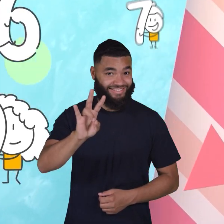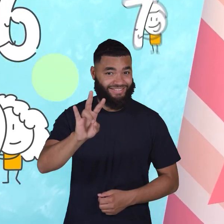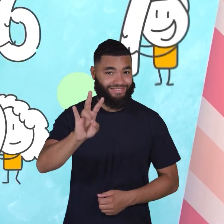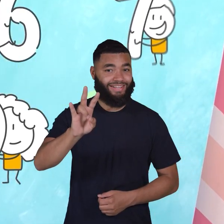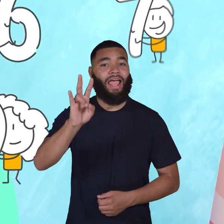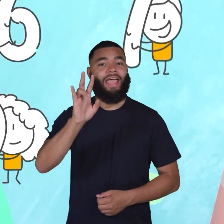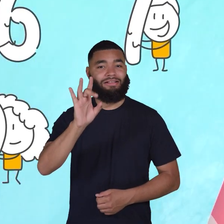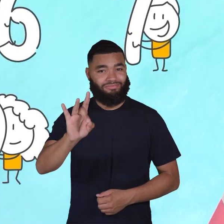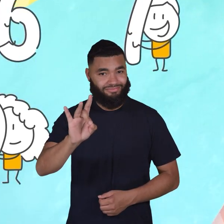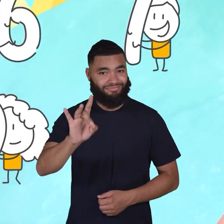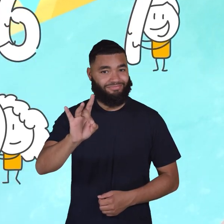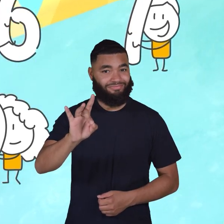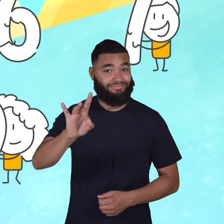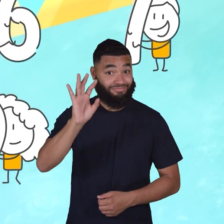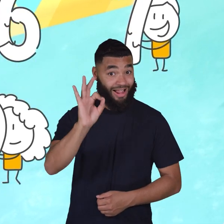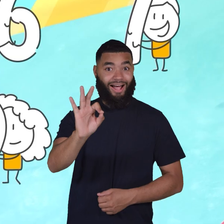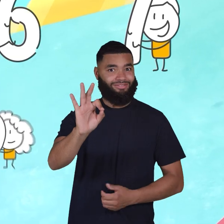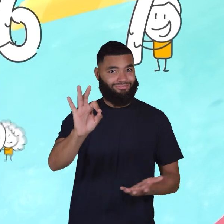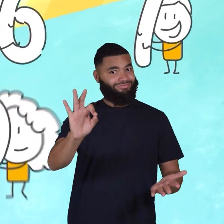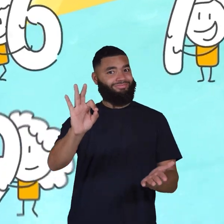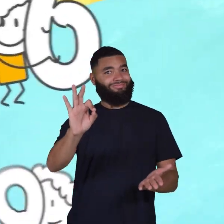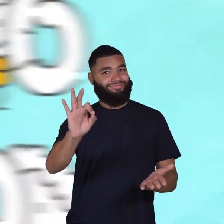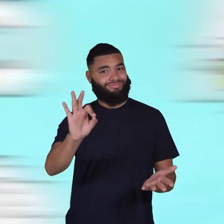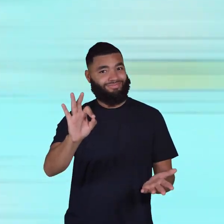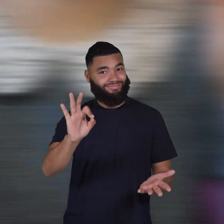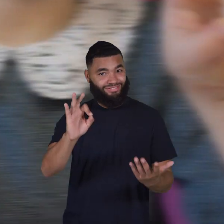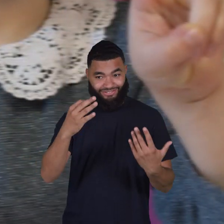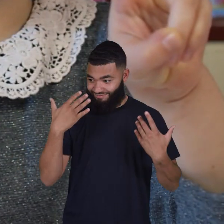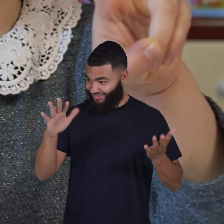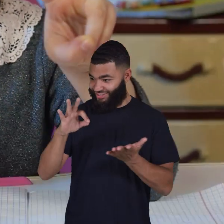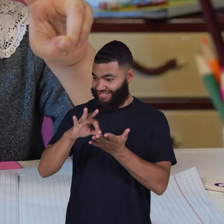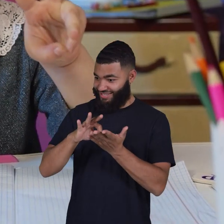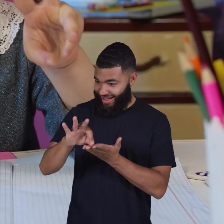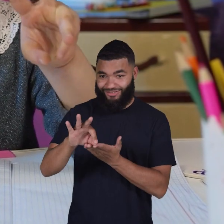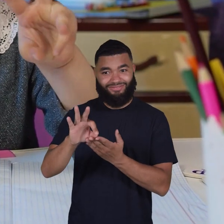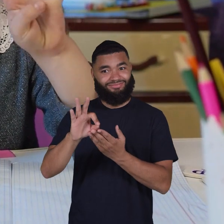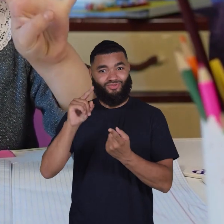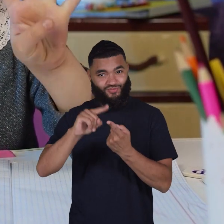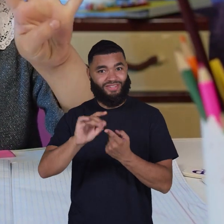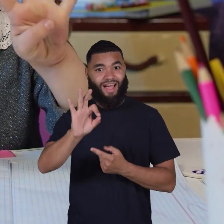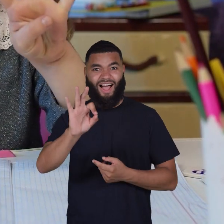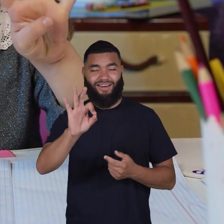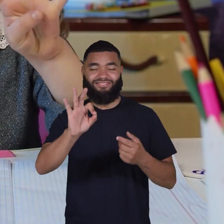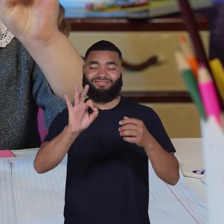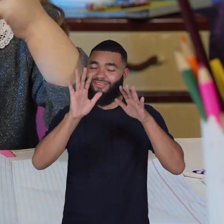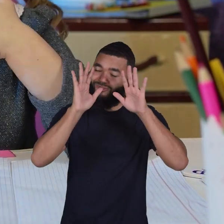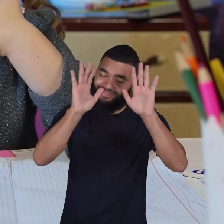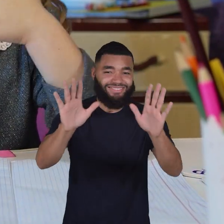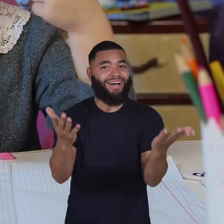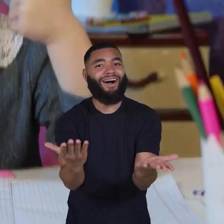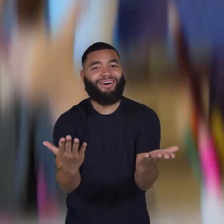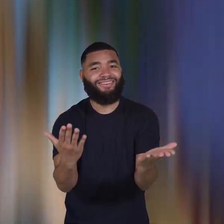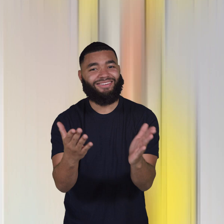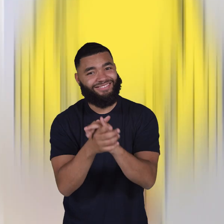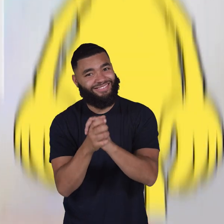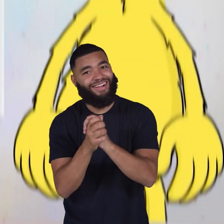seven, eight, nine. We have counted to nine, which is awesome, but